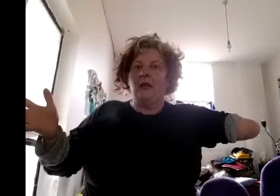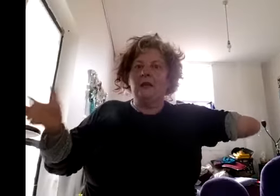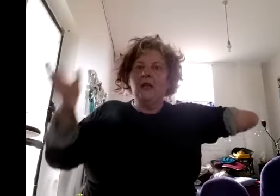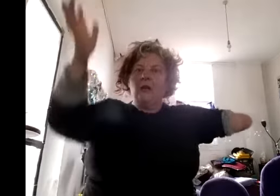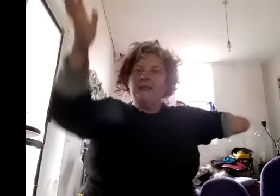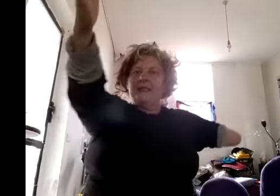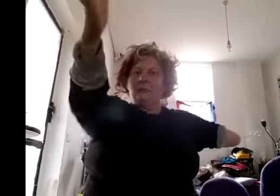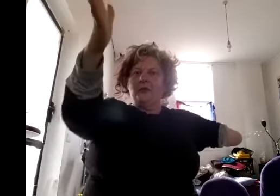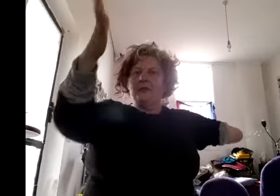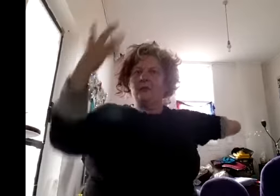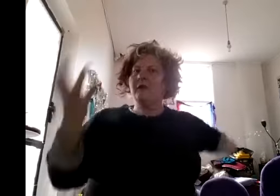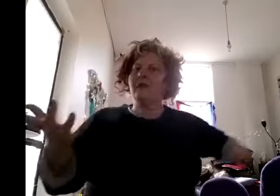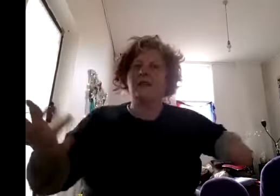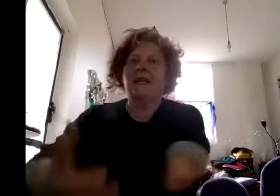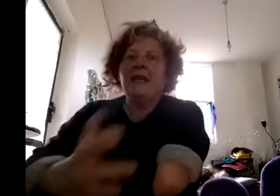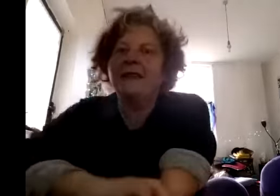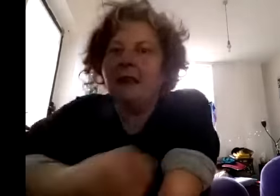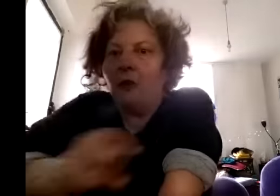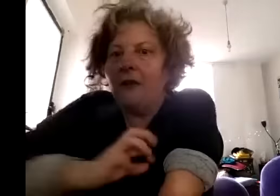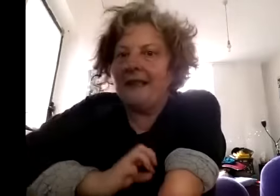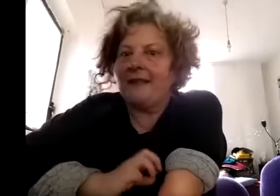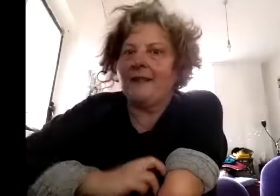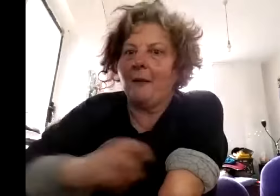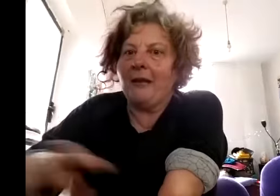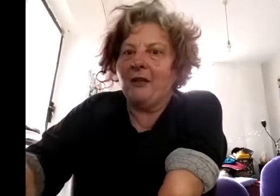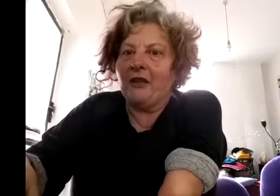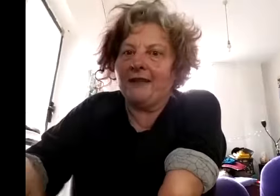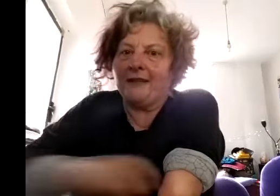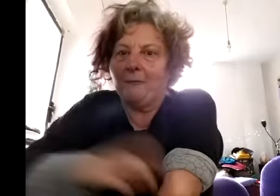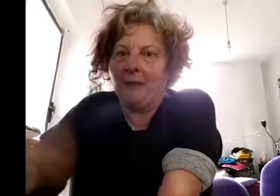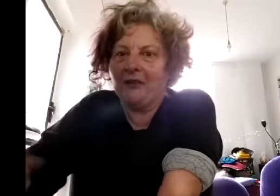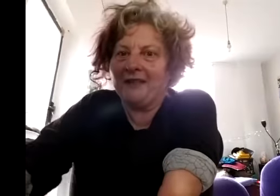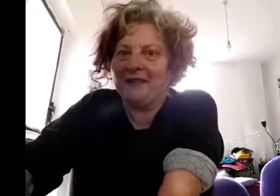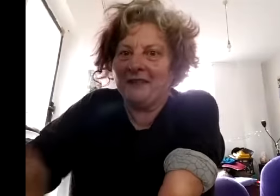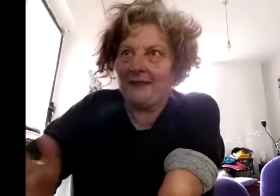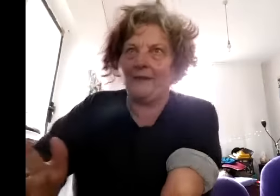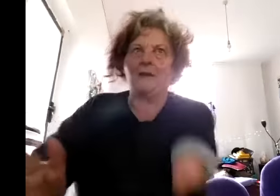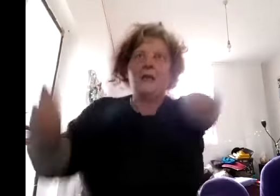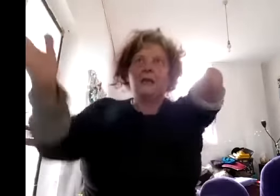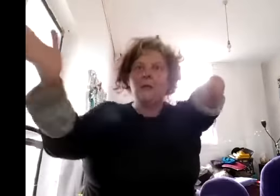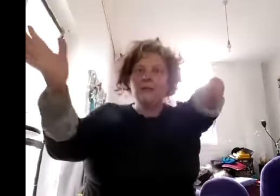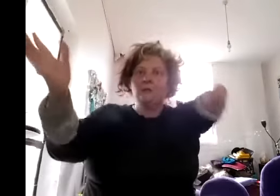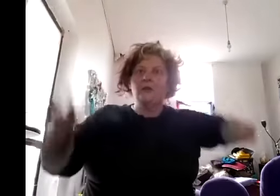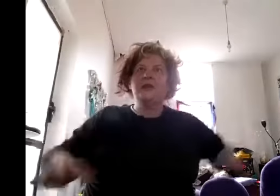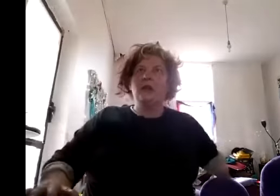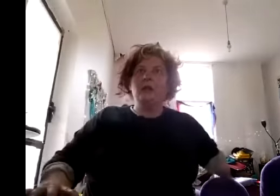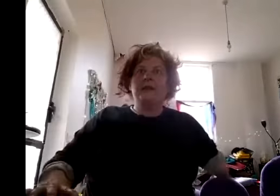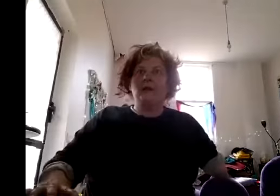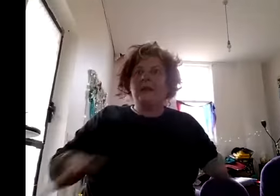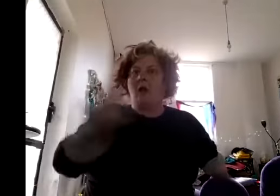i see approaching what looks like dick and dora decent and the baby jesus and baby jesus's sister gorgeous and i look at them and i think oh